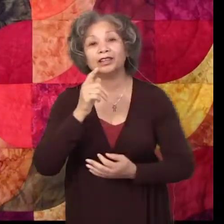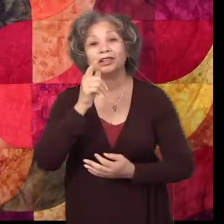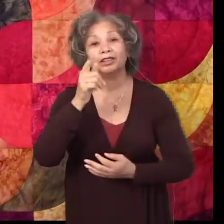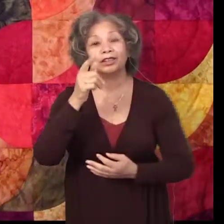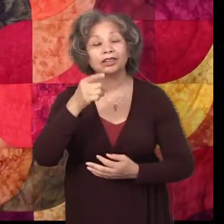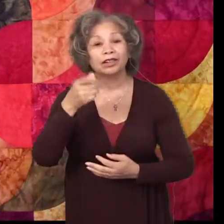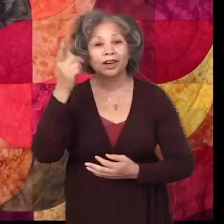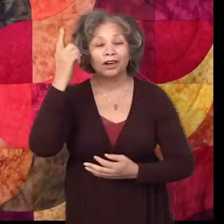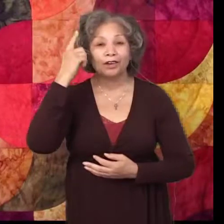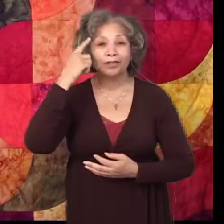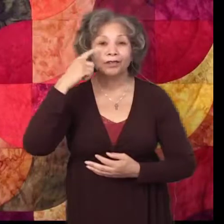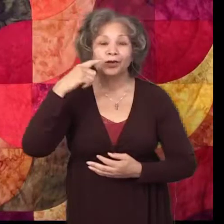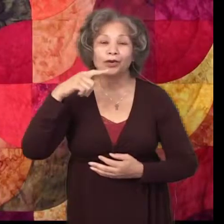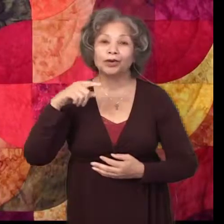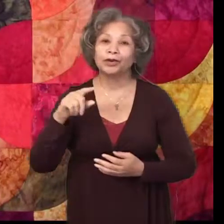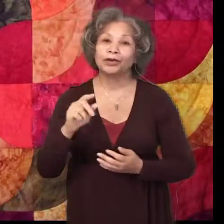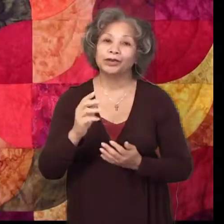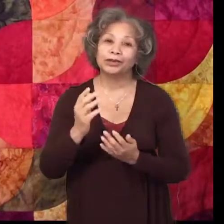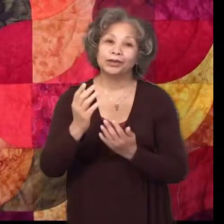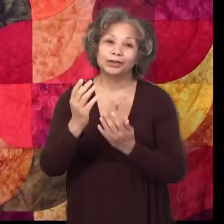look for you. you.